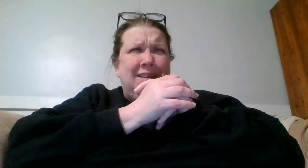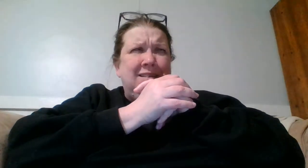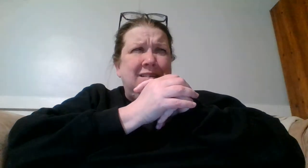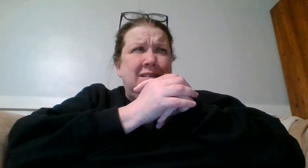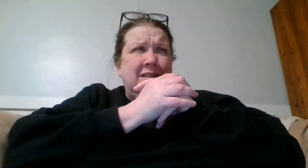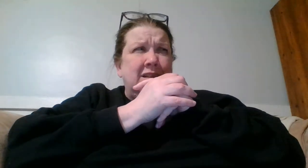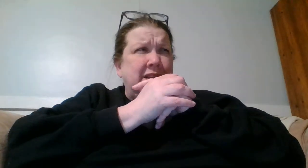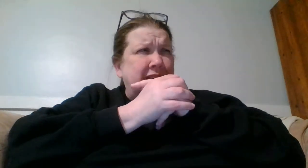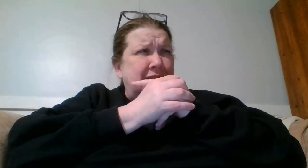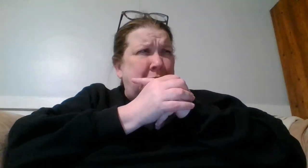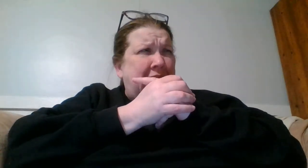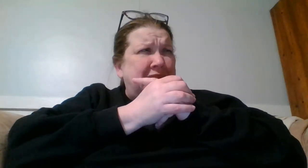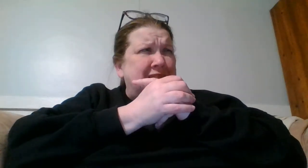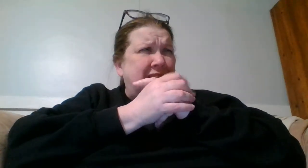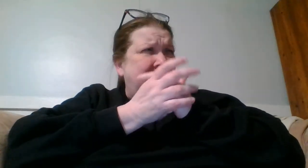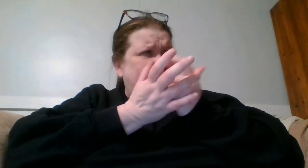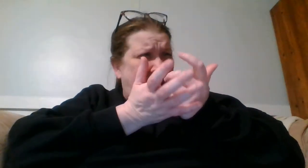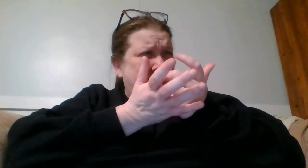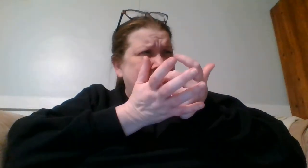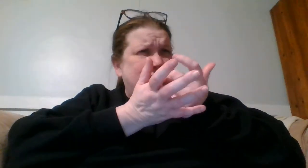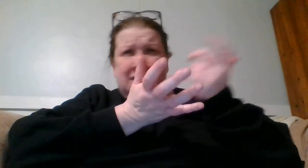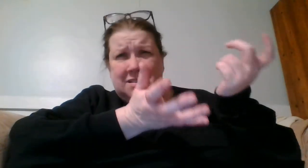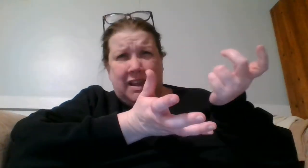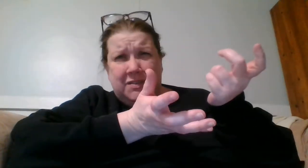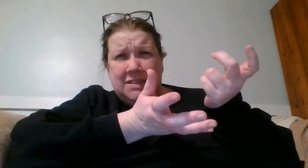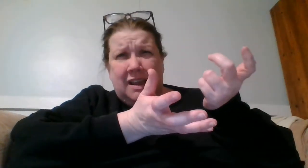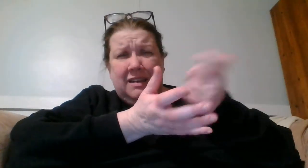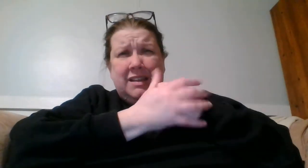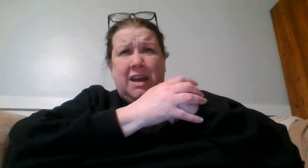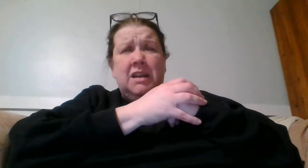he mine is a he obviously because I have decided that